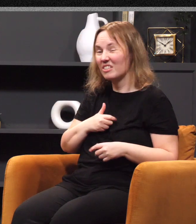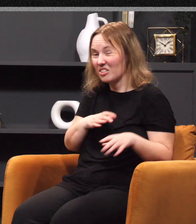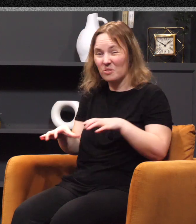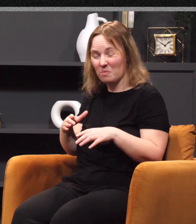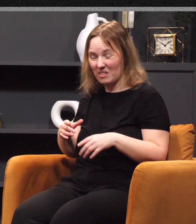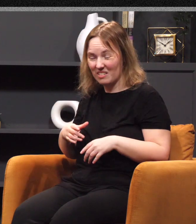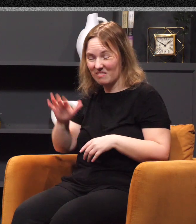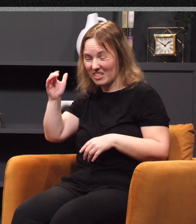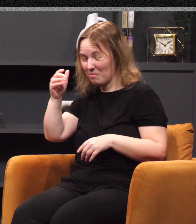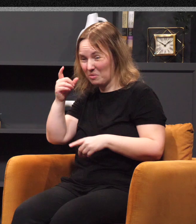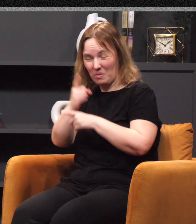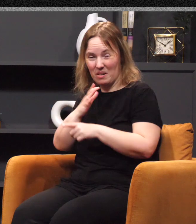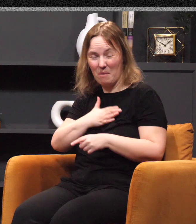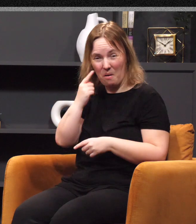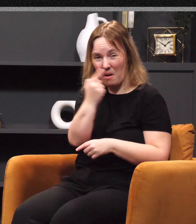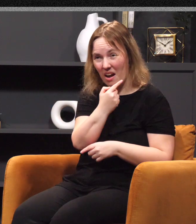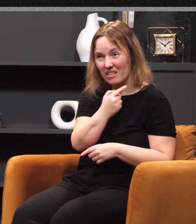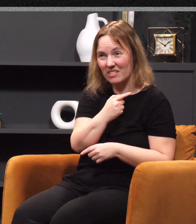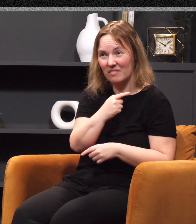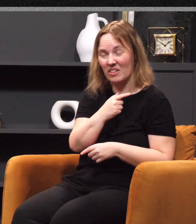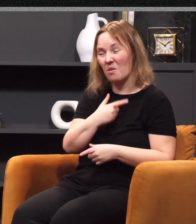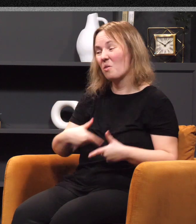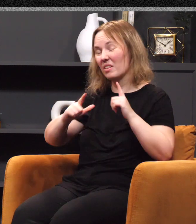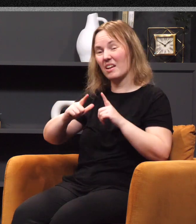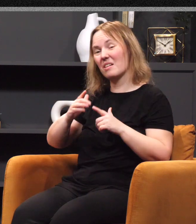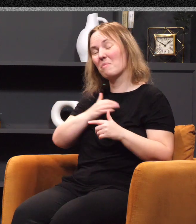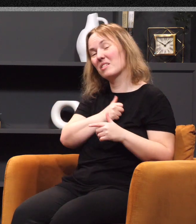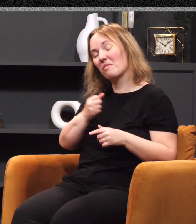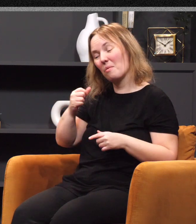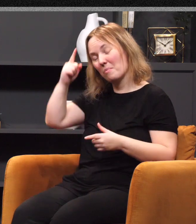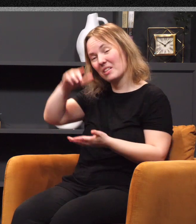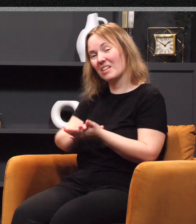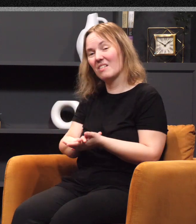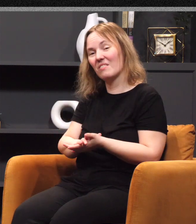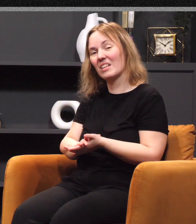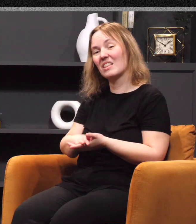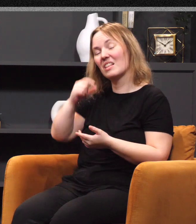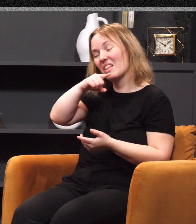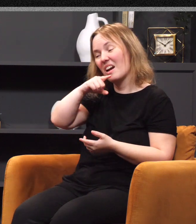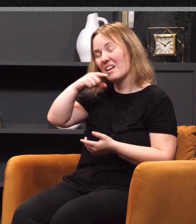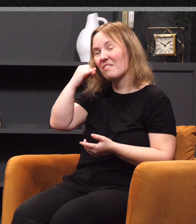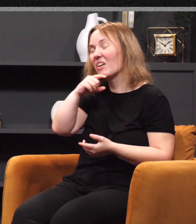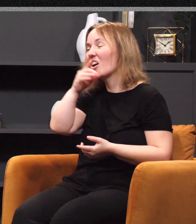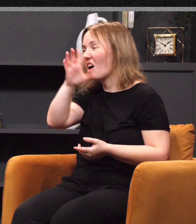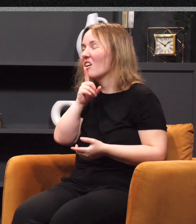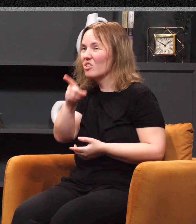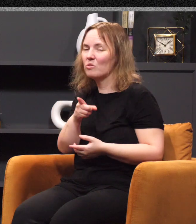eyes, or when the heat gets turned on, allow myself to believe the lie. if God really cared. Why do we ever blame the